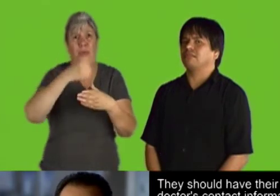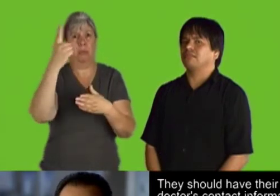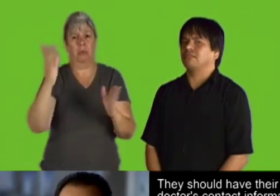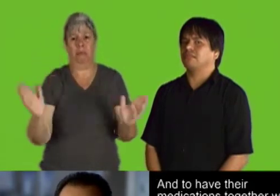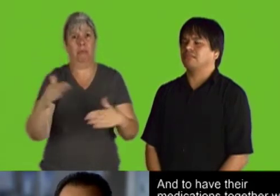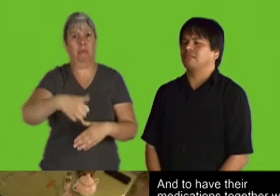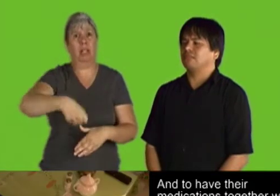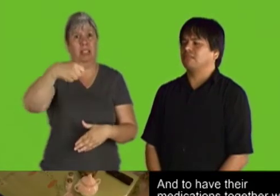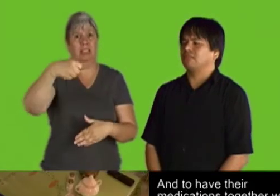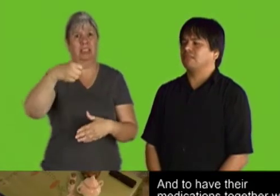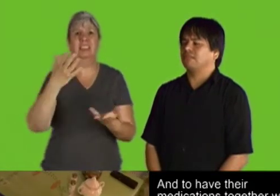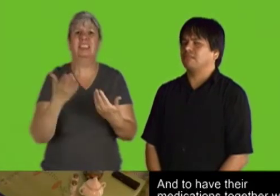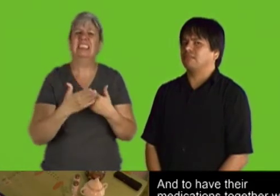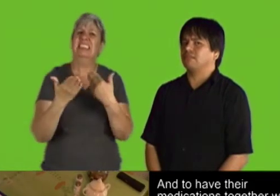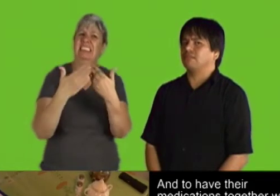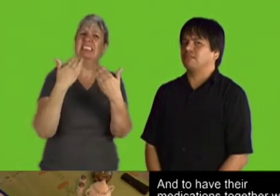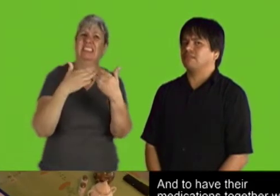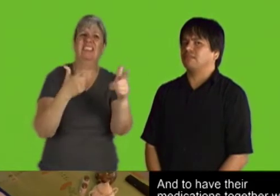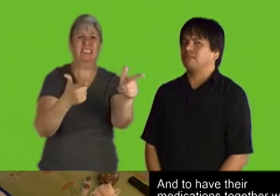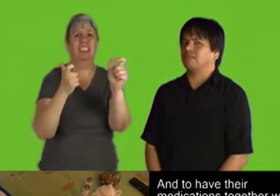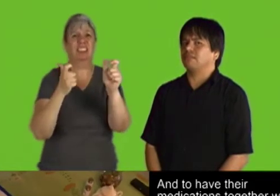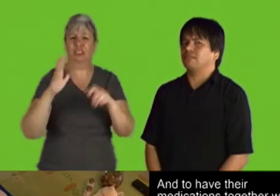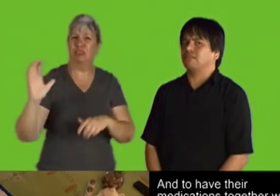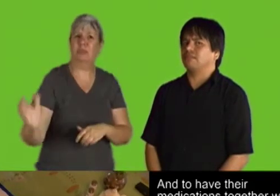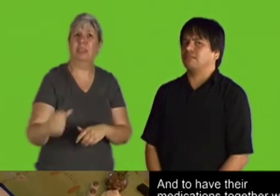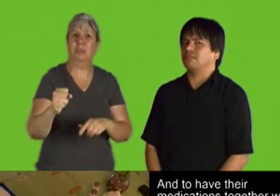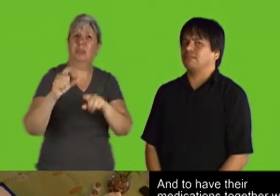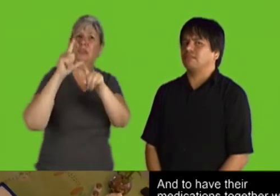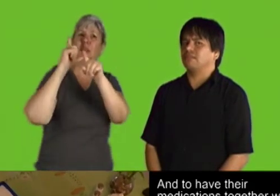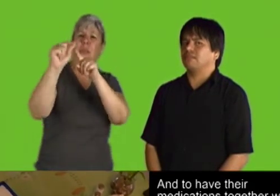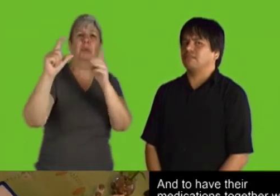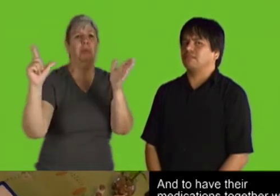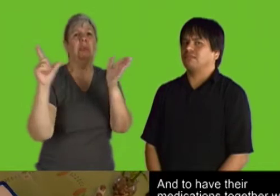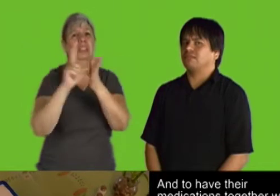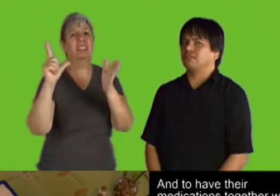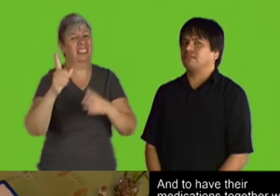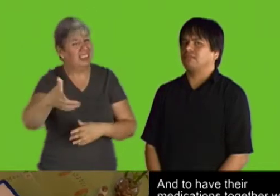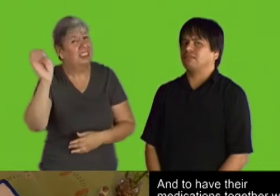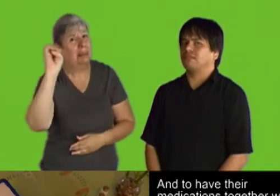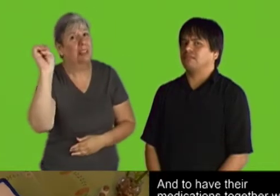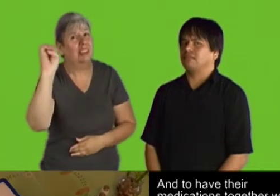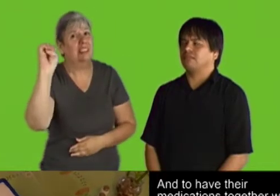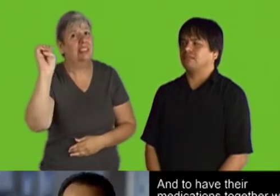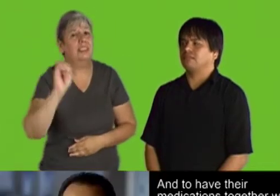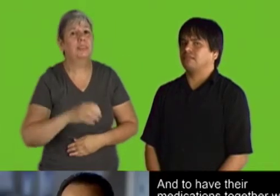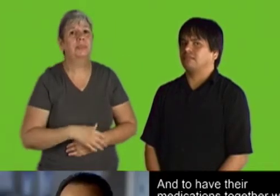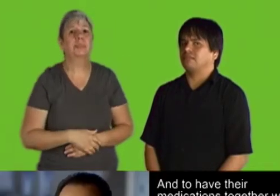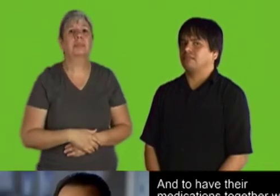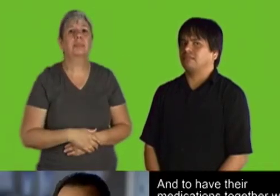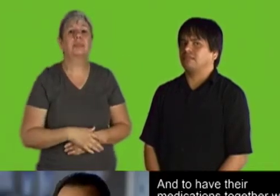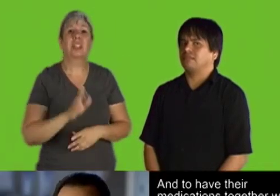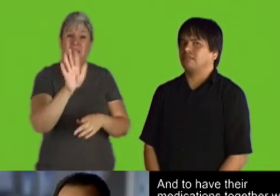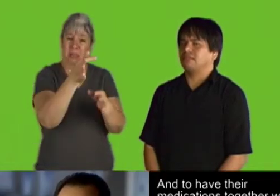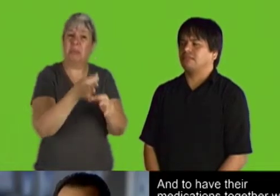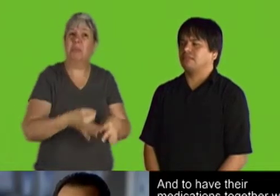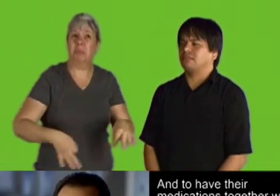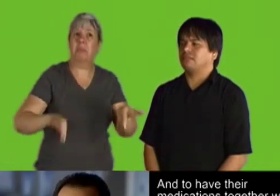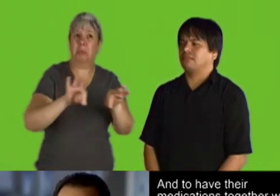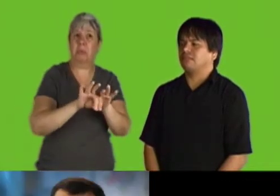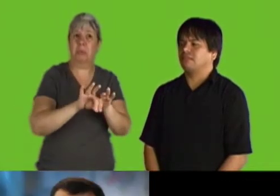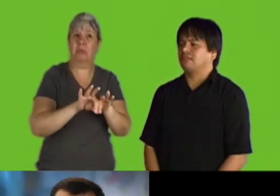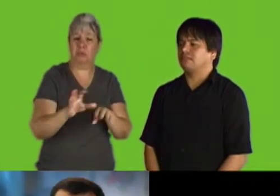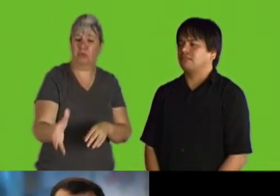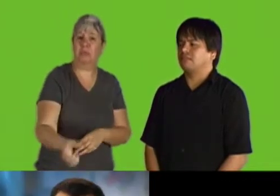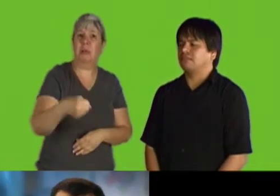medication, and to have their medications together with important documents in one bag, so they can grab them and go quickly in an